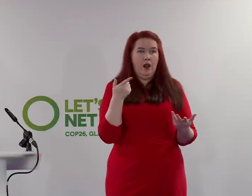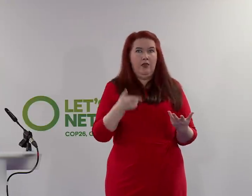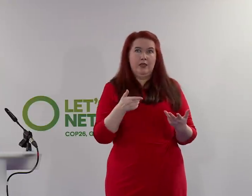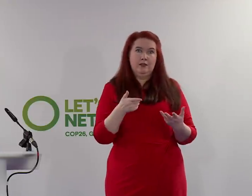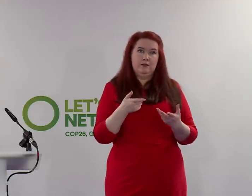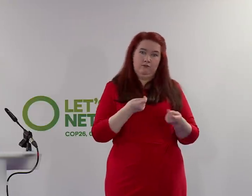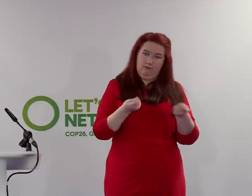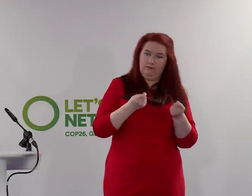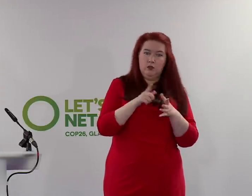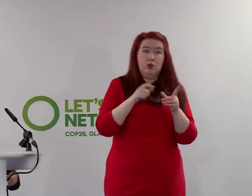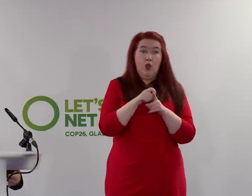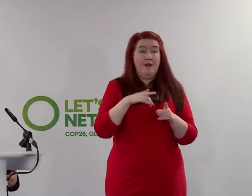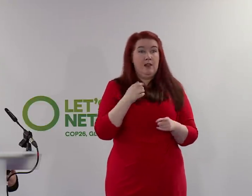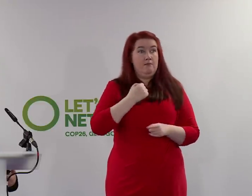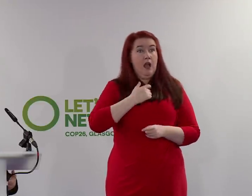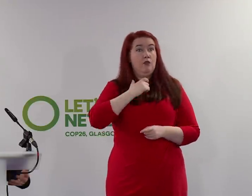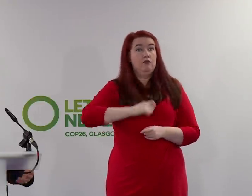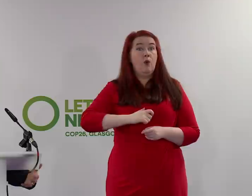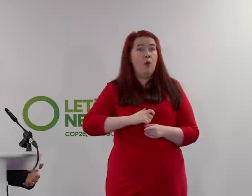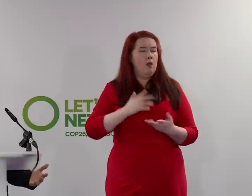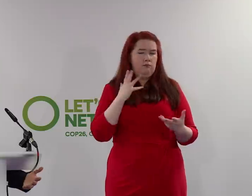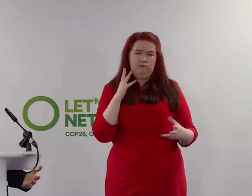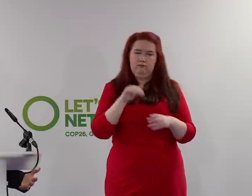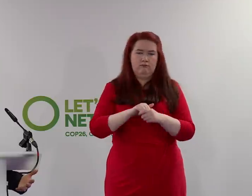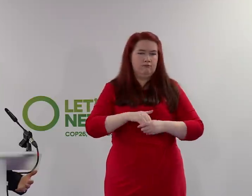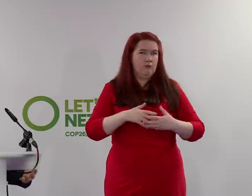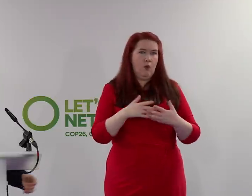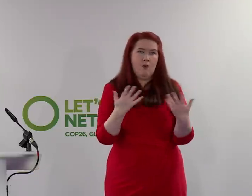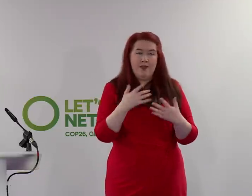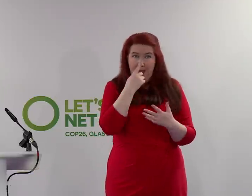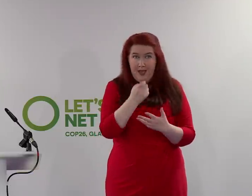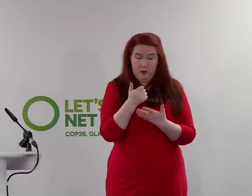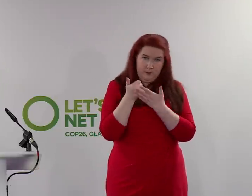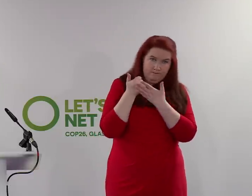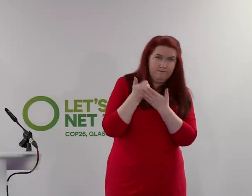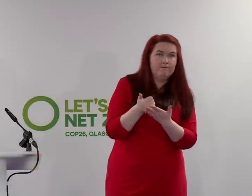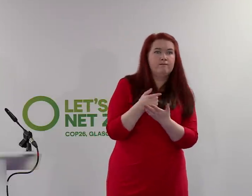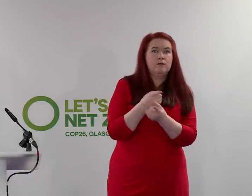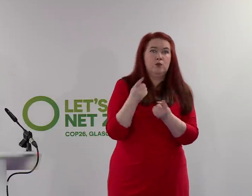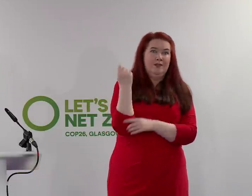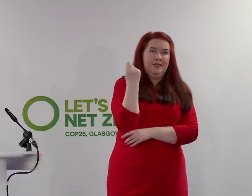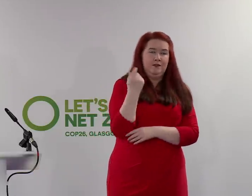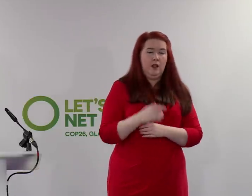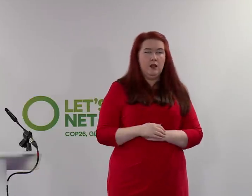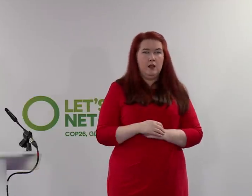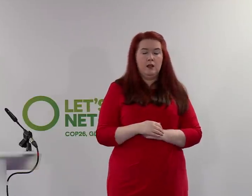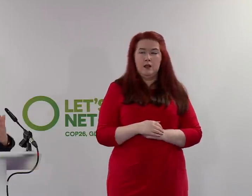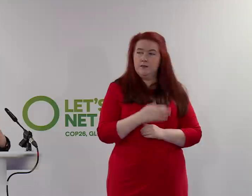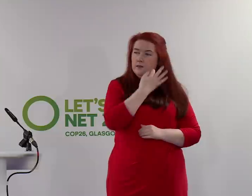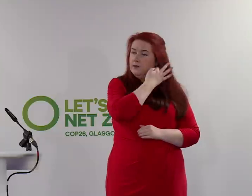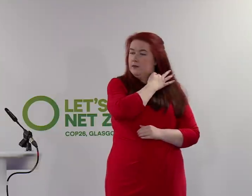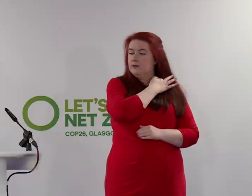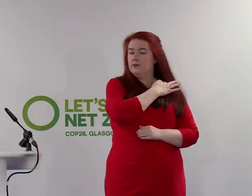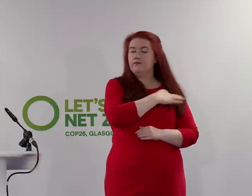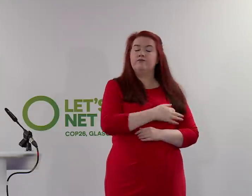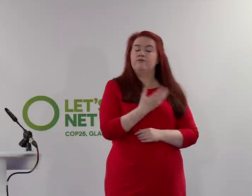my role to be playing whatever part I can to contribute to that success. And there are,